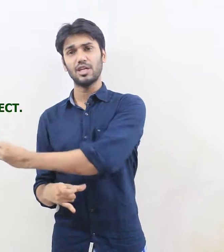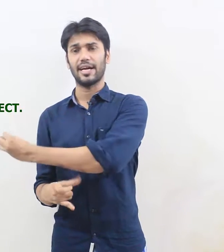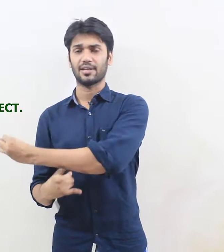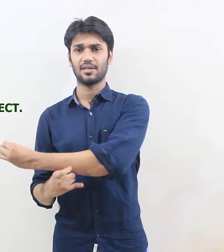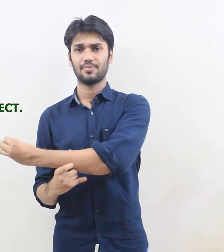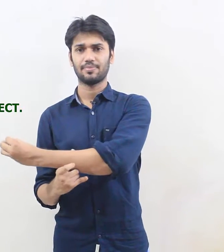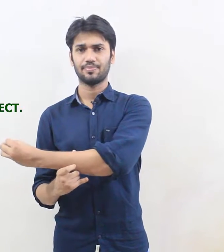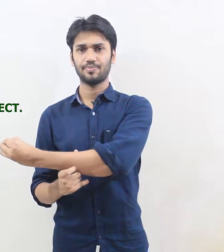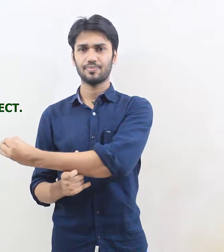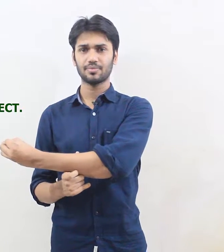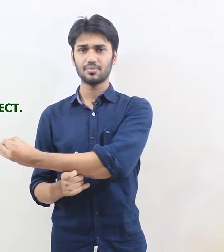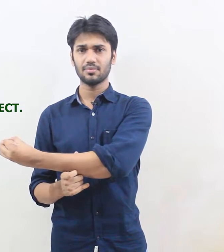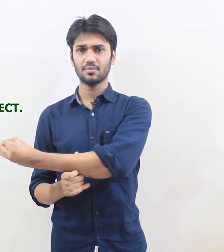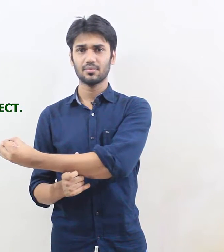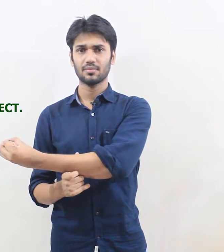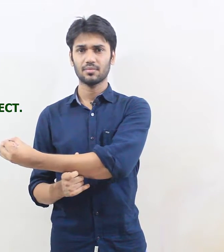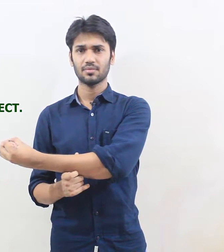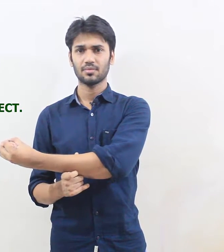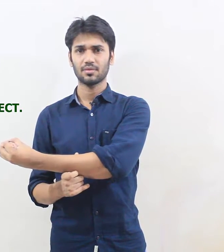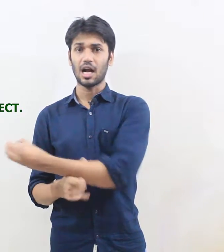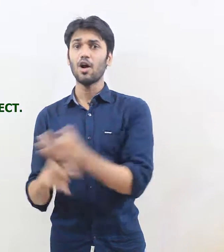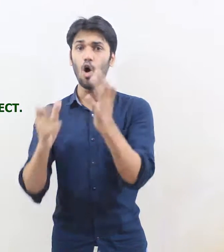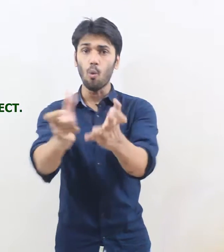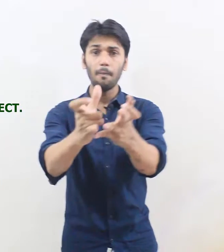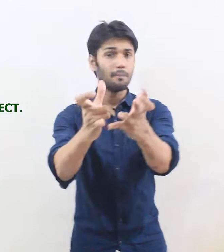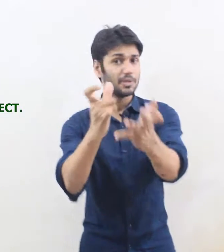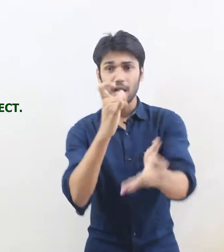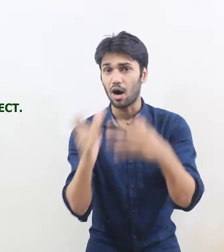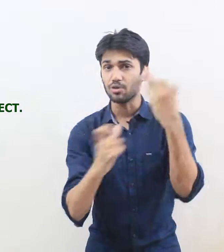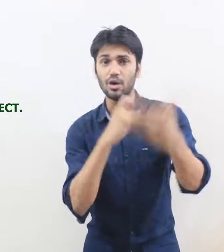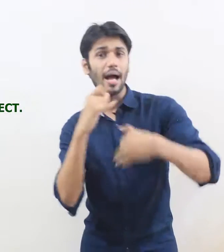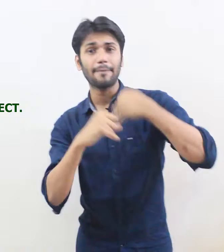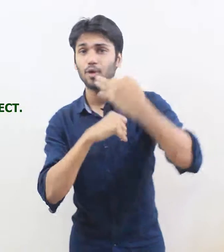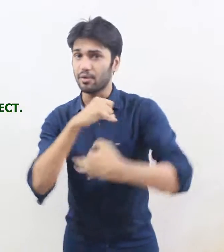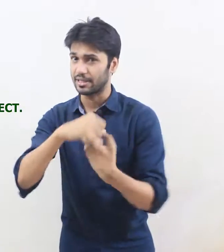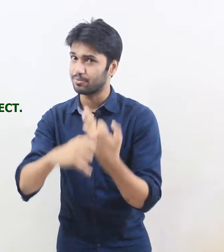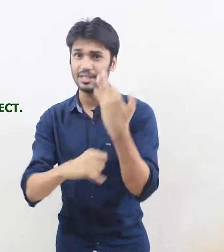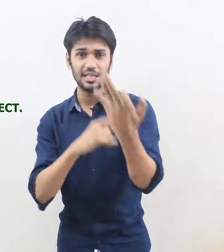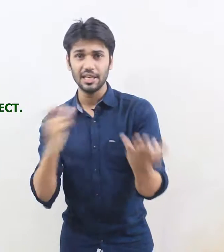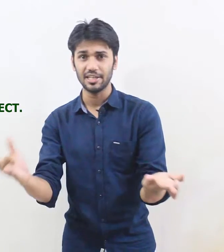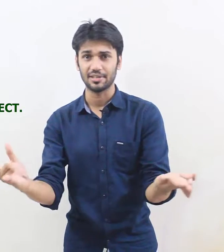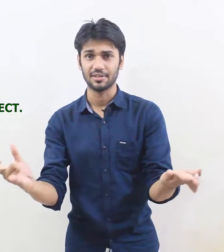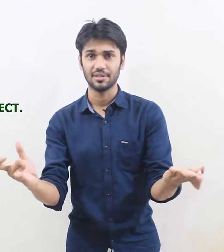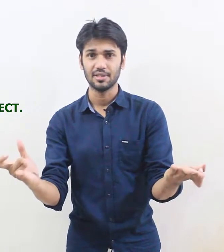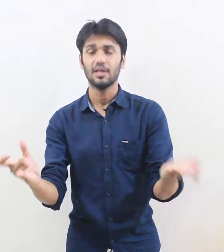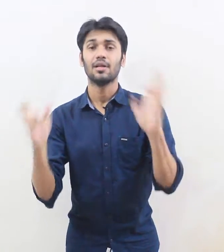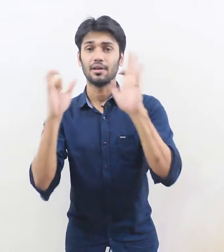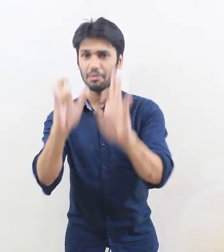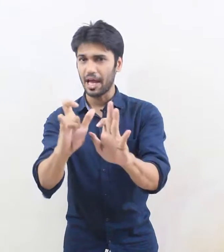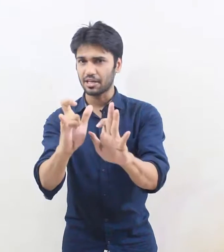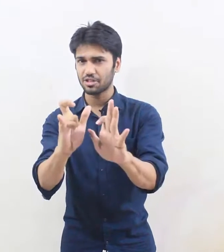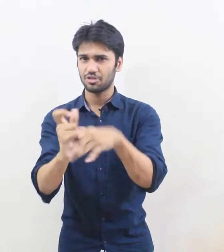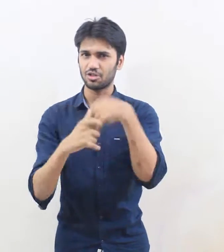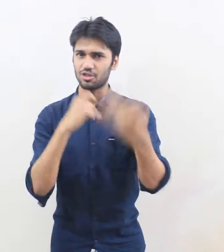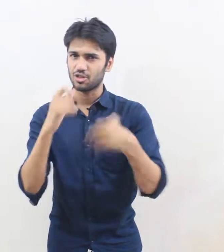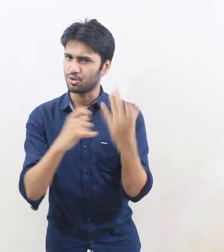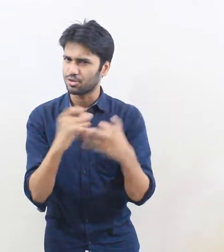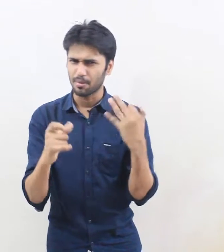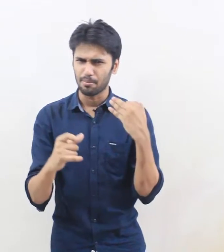subject I hope now you have got it included let's just do